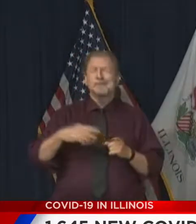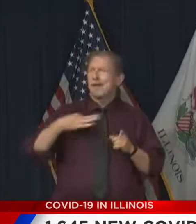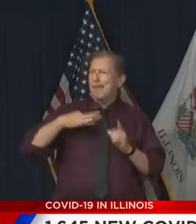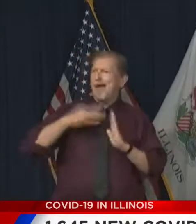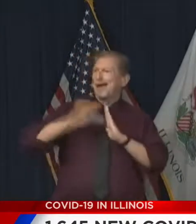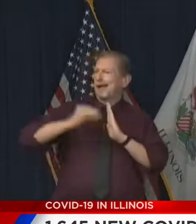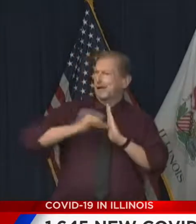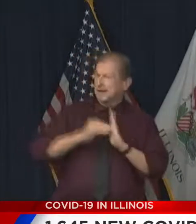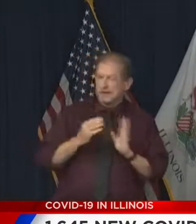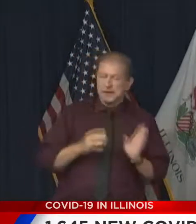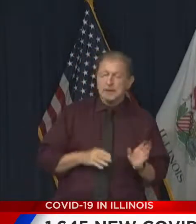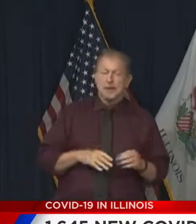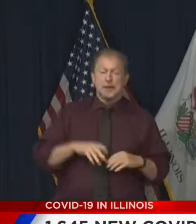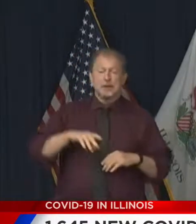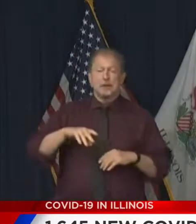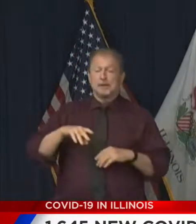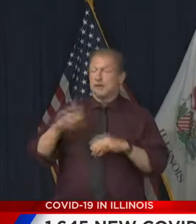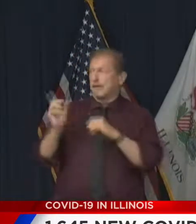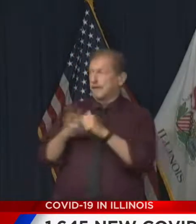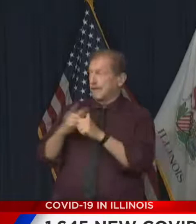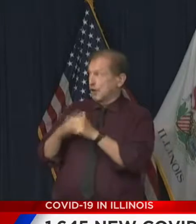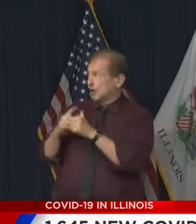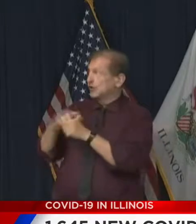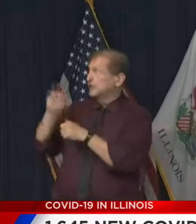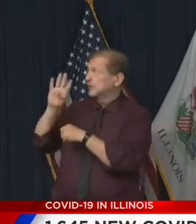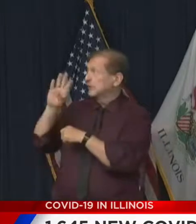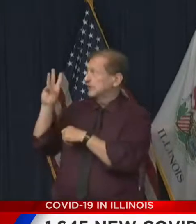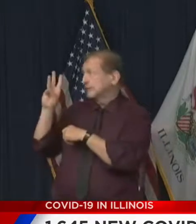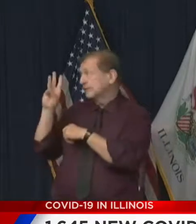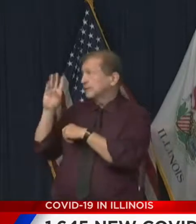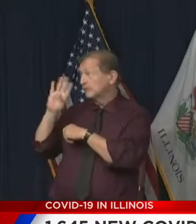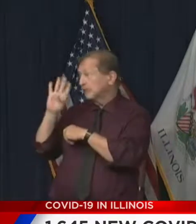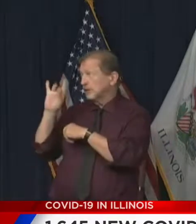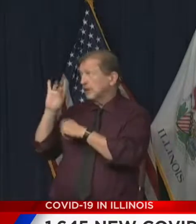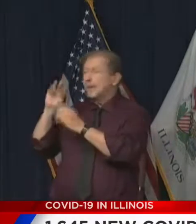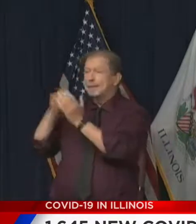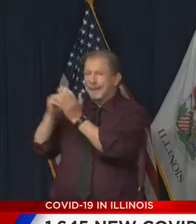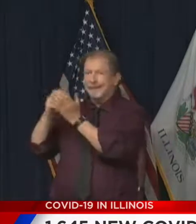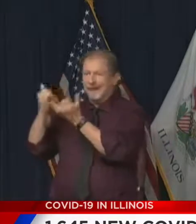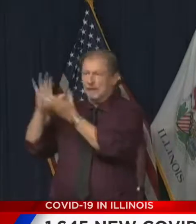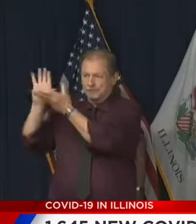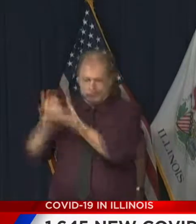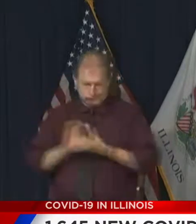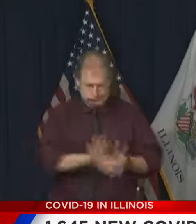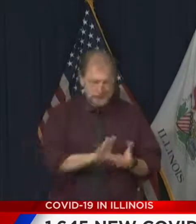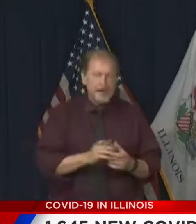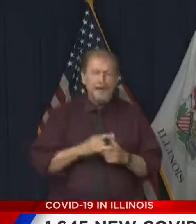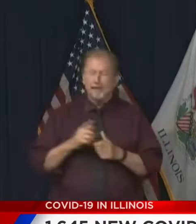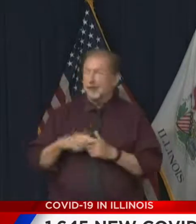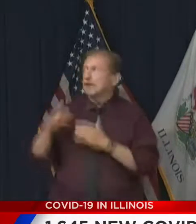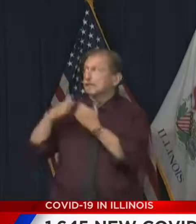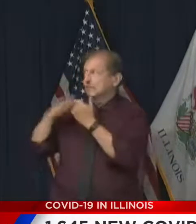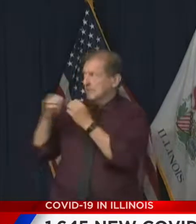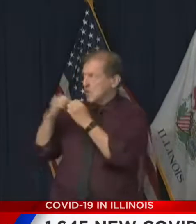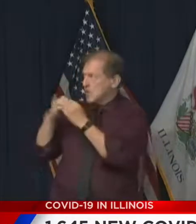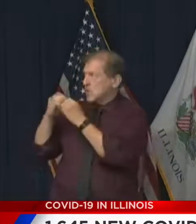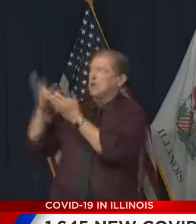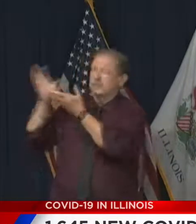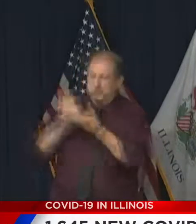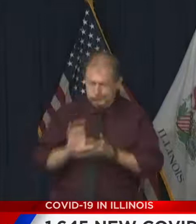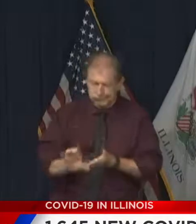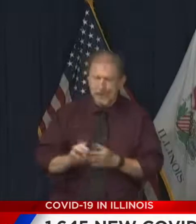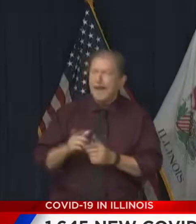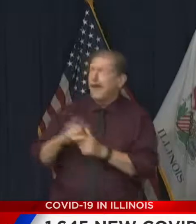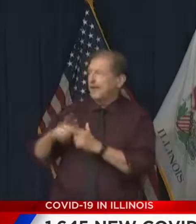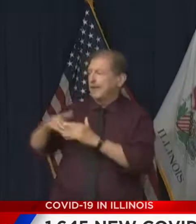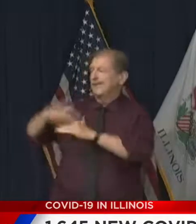and so on. And so we've got the first 60 million, well, 48 million and the rest will go out shortly. And then, you know, and then there will be